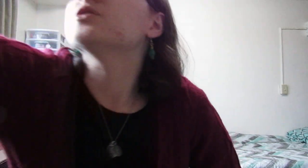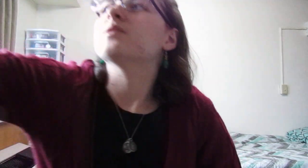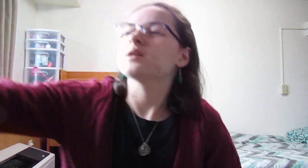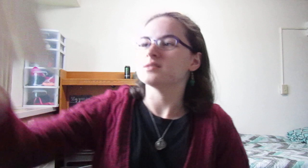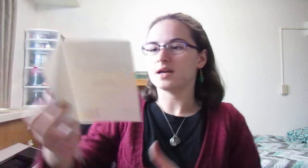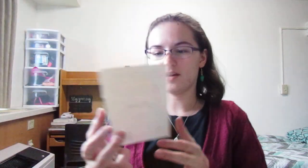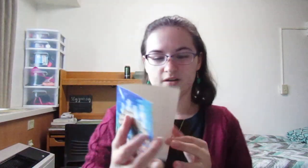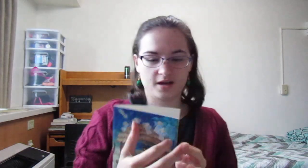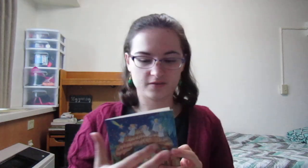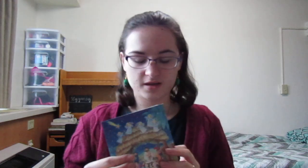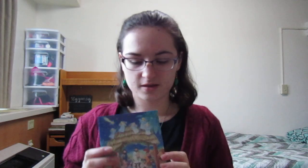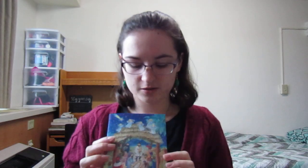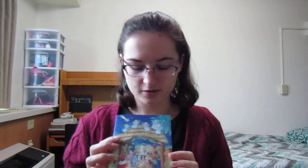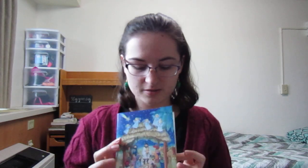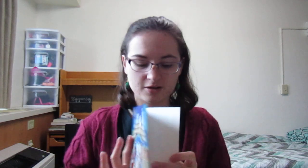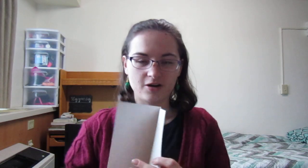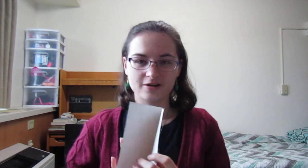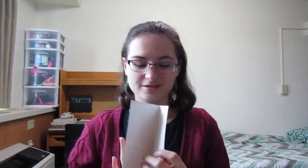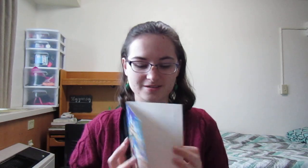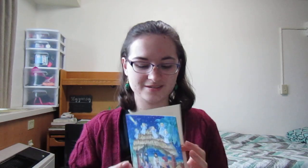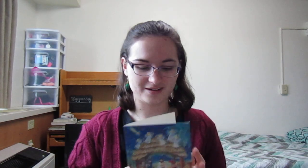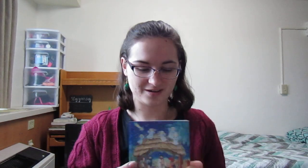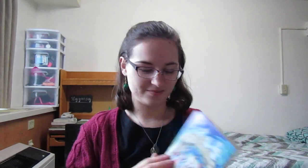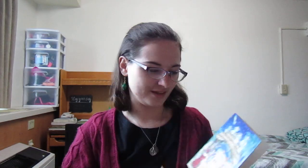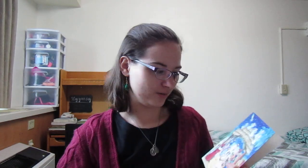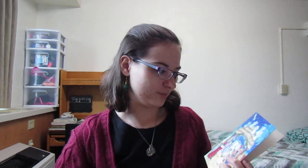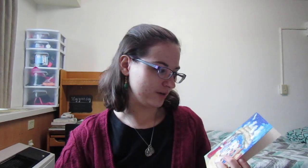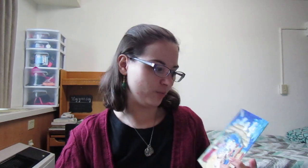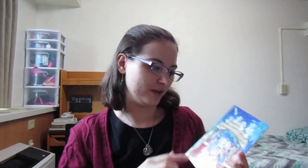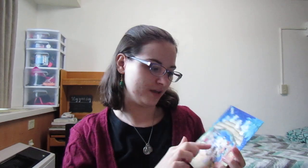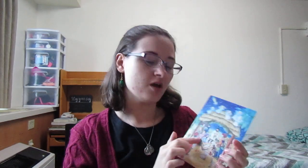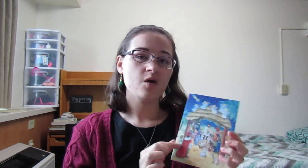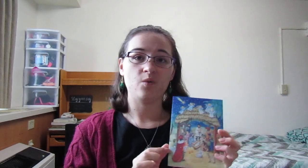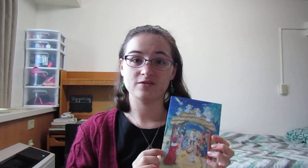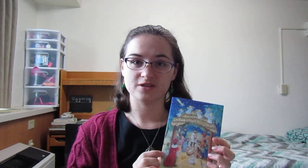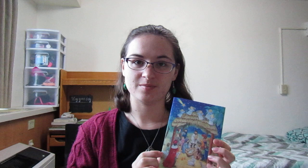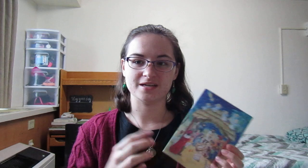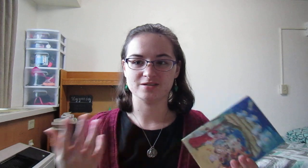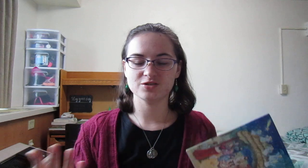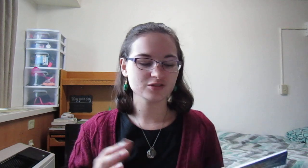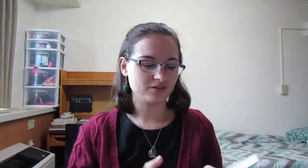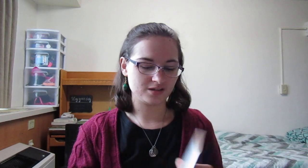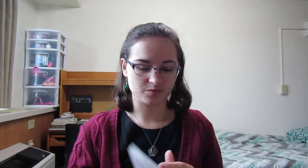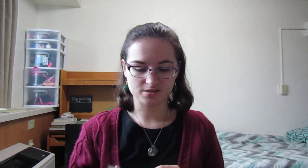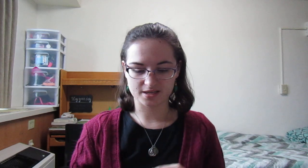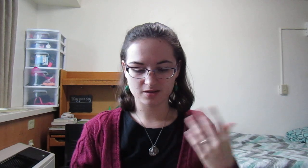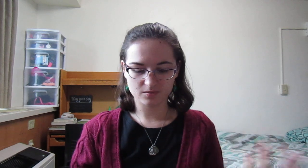doing is I have an advent calendar card um, that I will be opening one flap a day. So you can do that as well. It's like, oh,